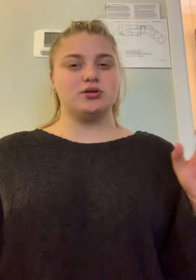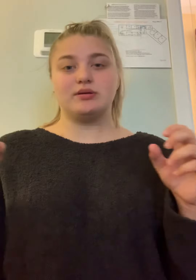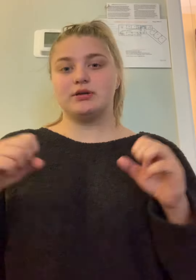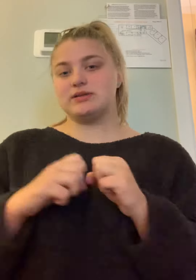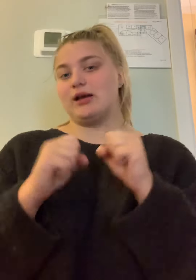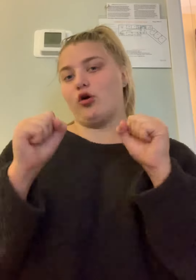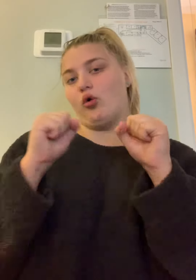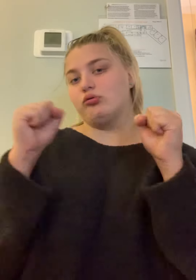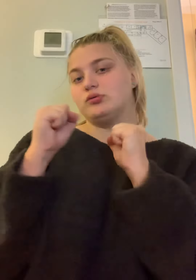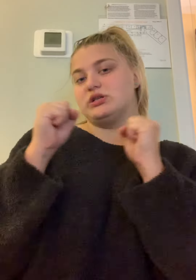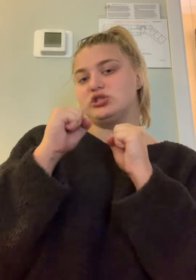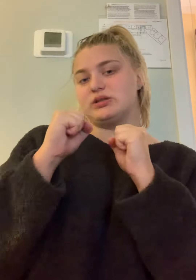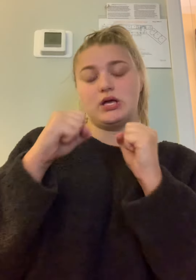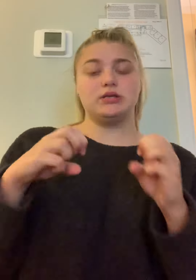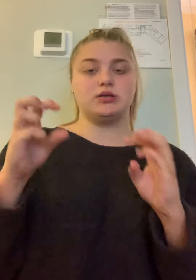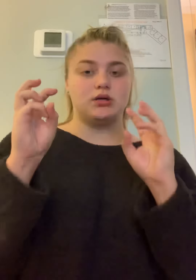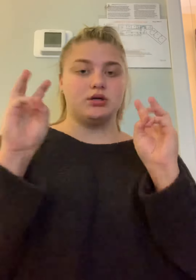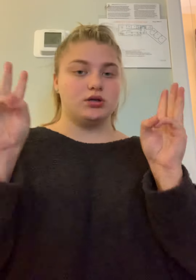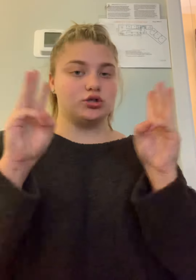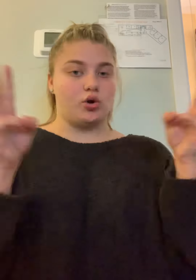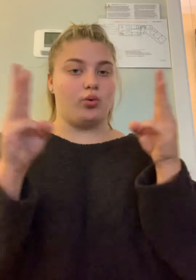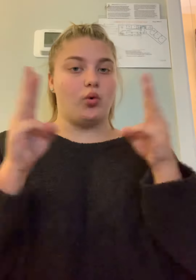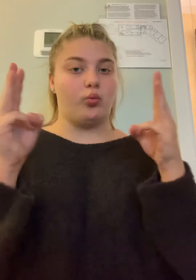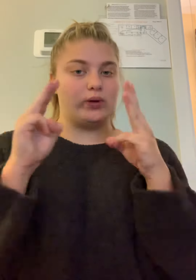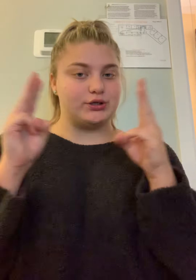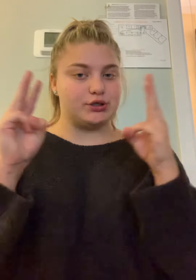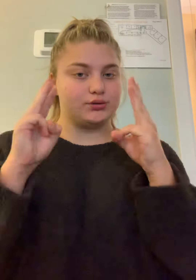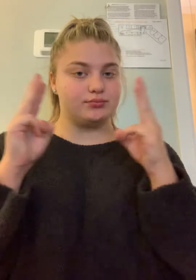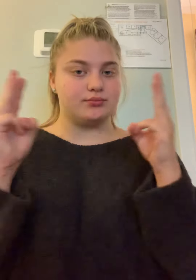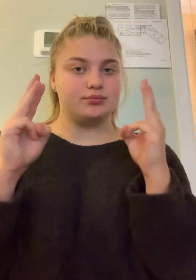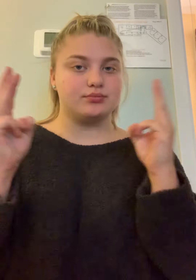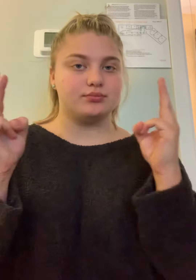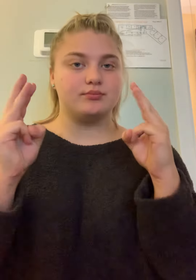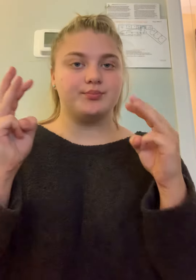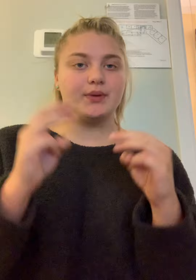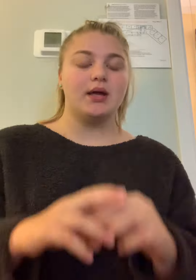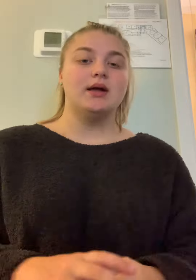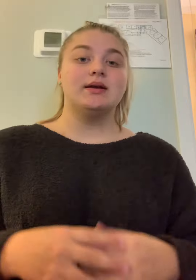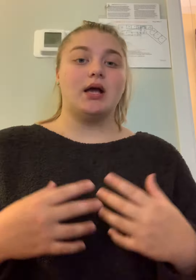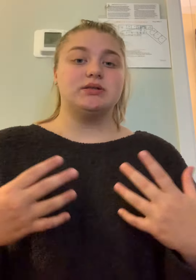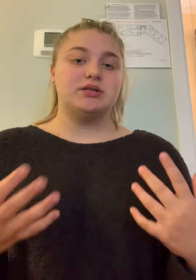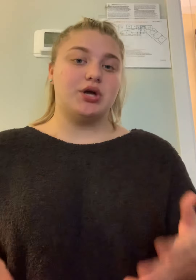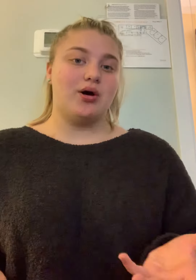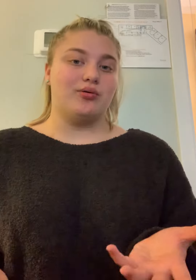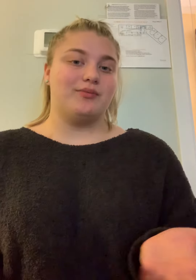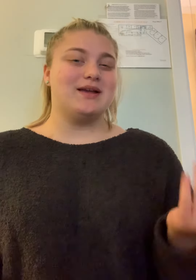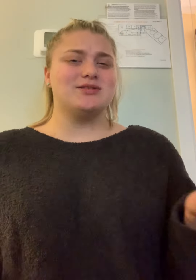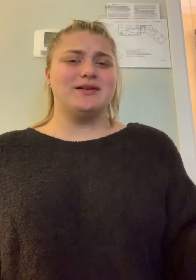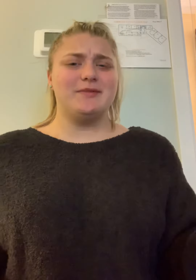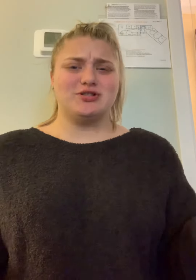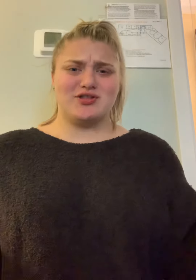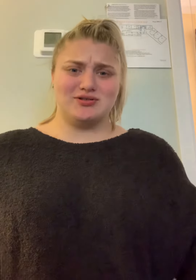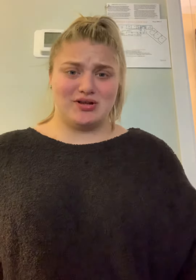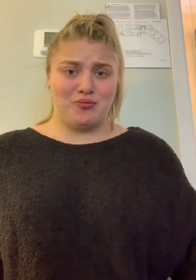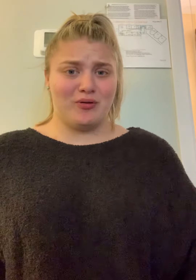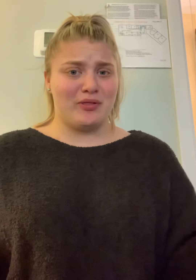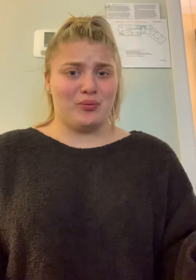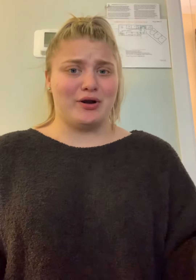similar to sign cold which is just this so winter. Next is coat because you need to make sure that you stay warm in the winter